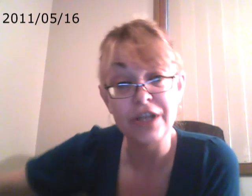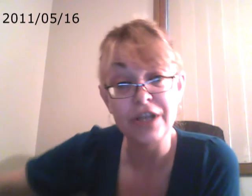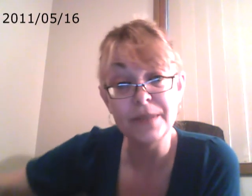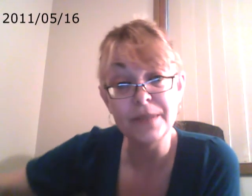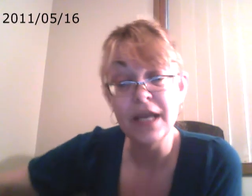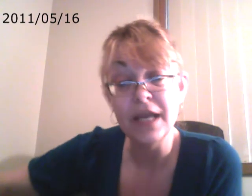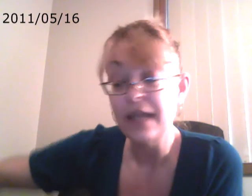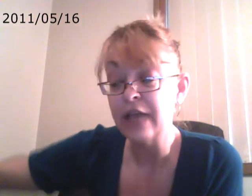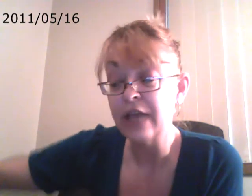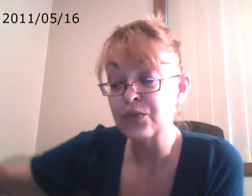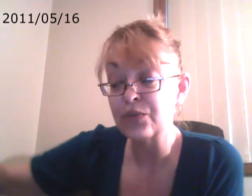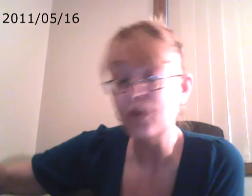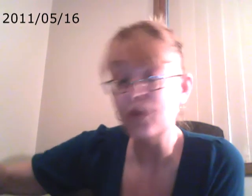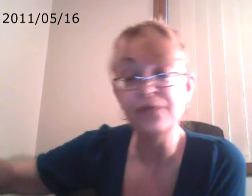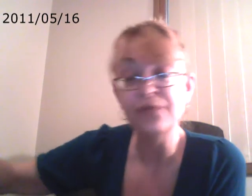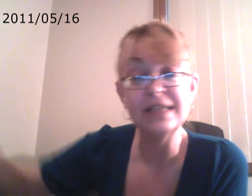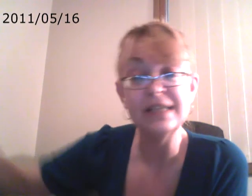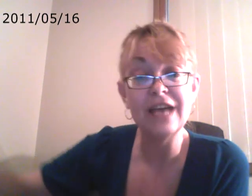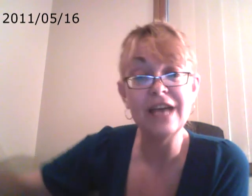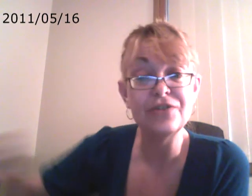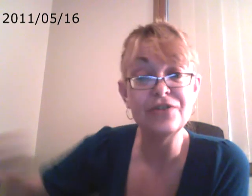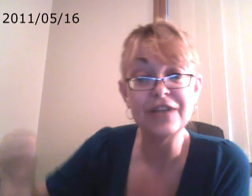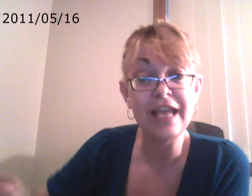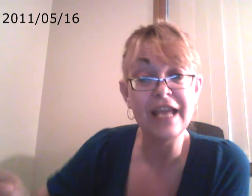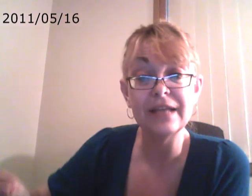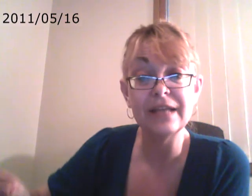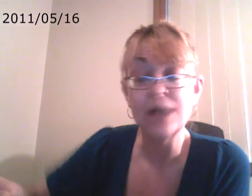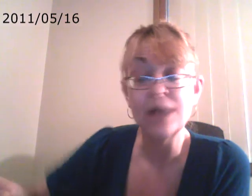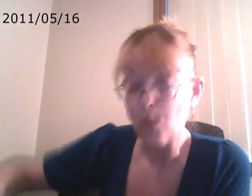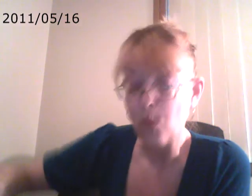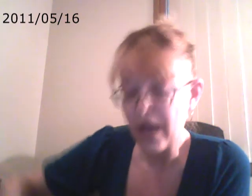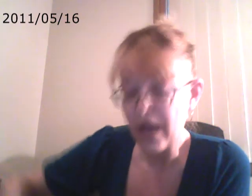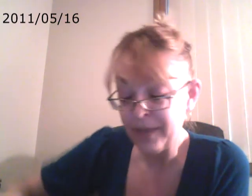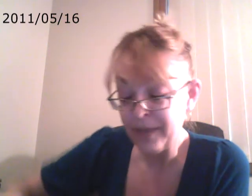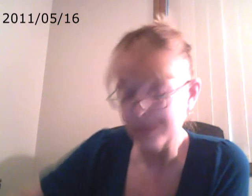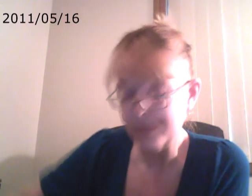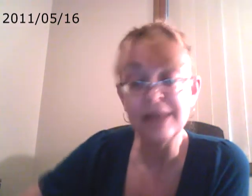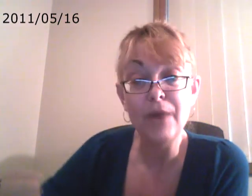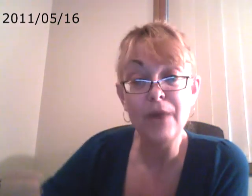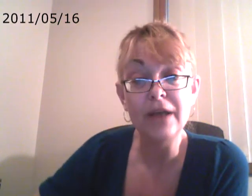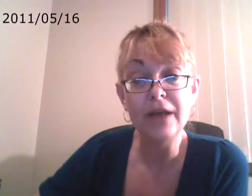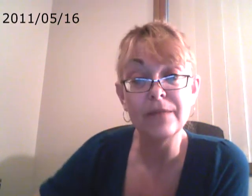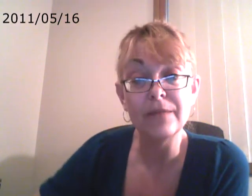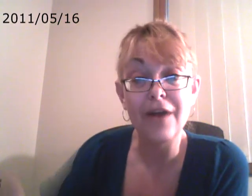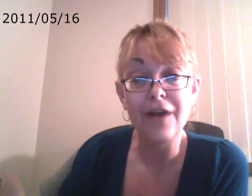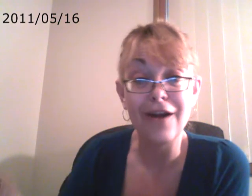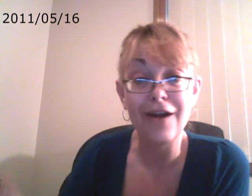that drove me to understand why people at the bottom aren't